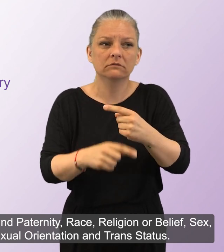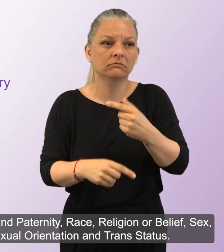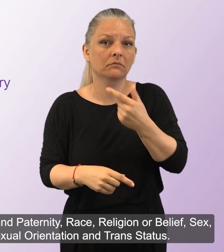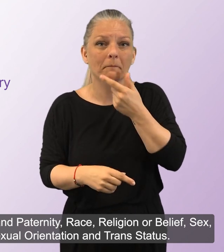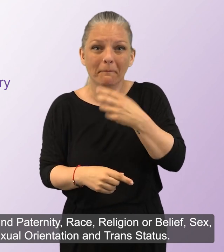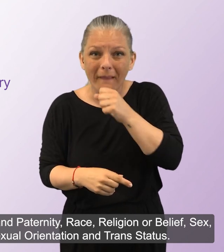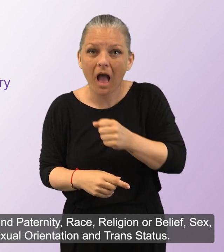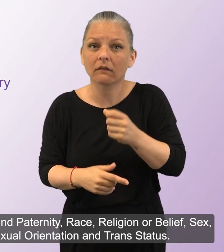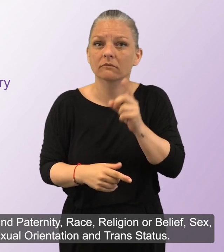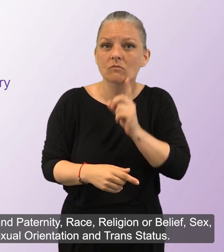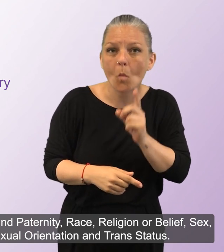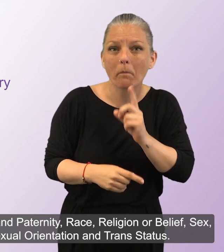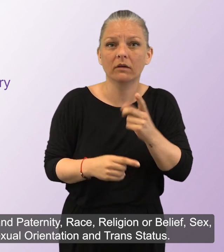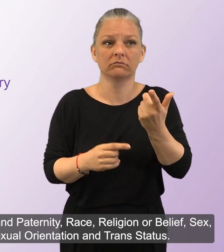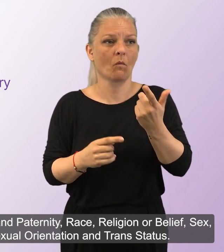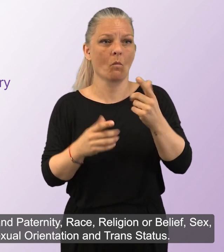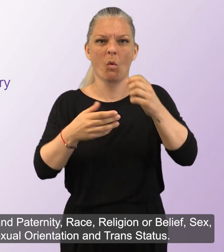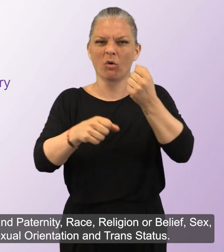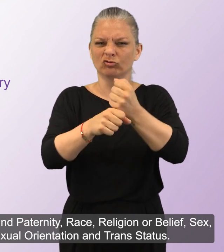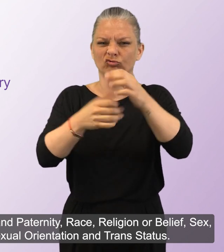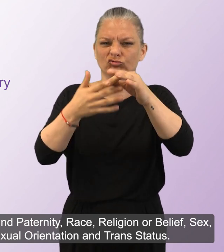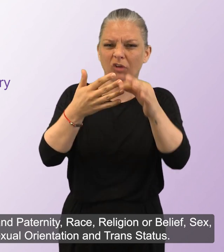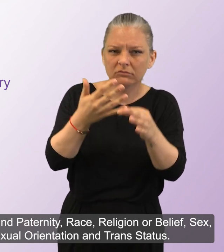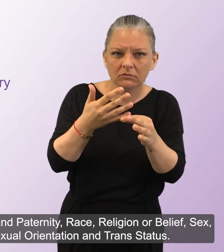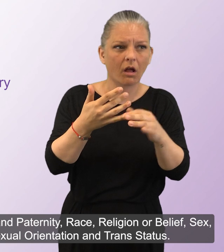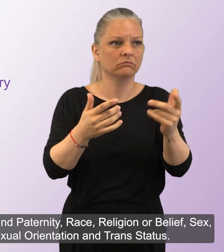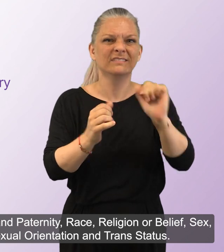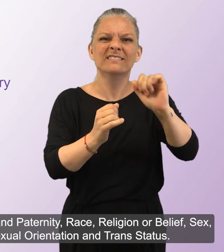sex, sexual orientation and trans status.